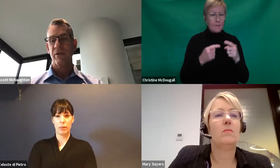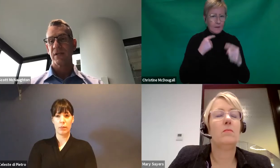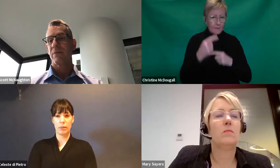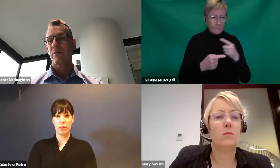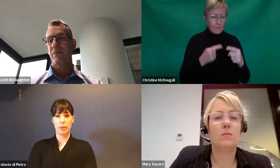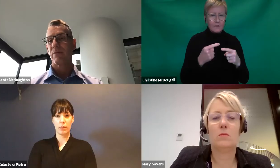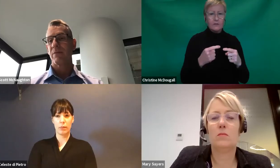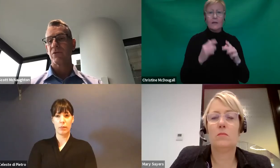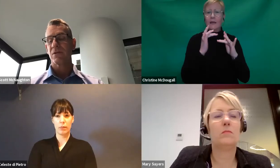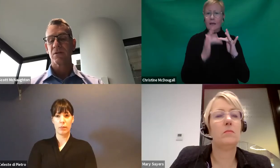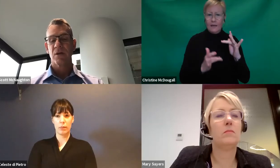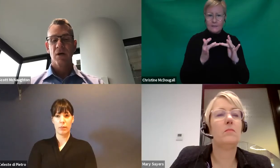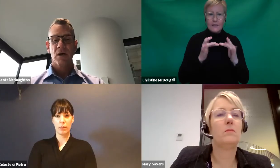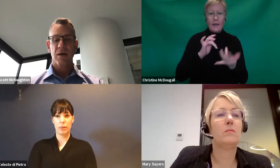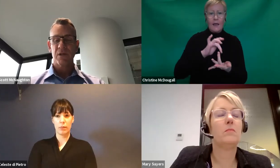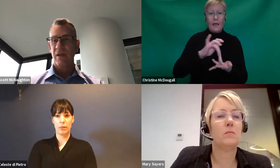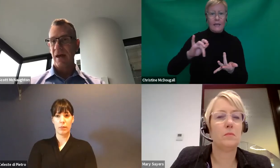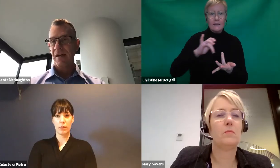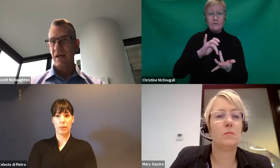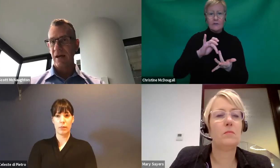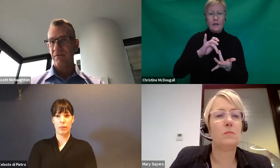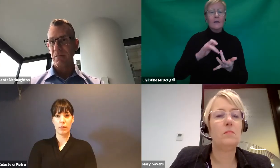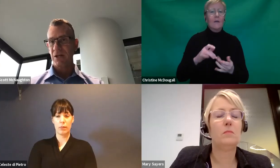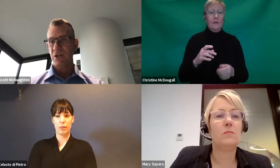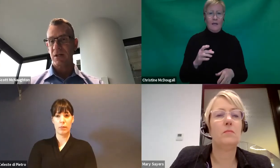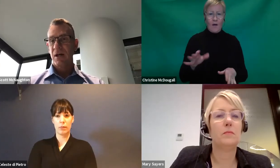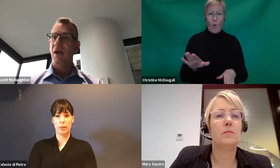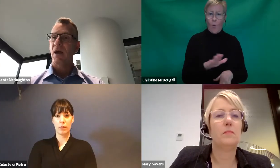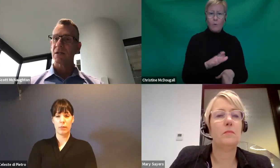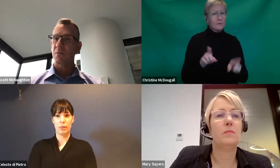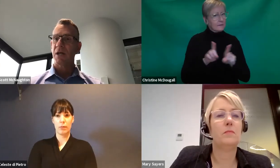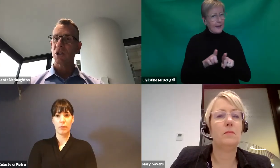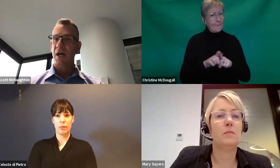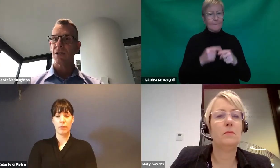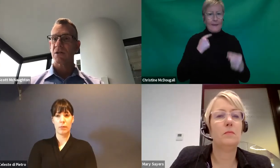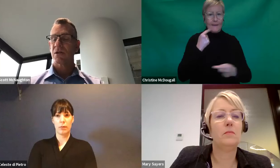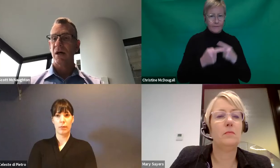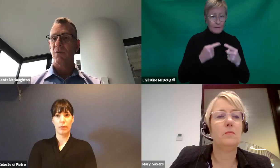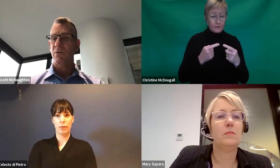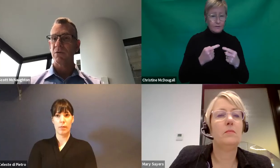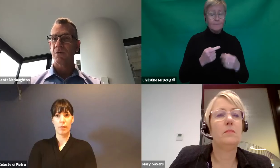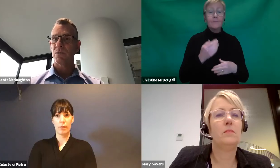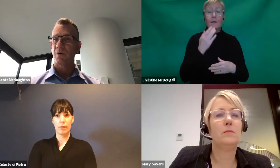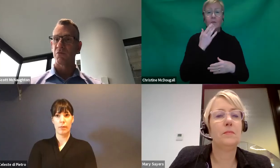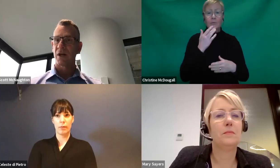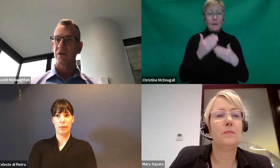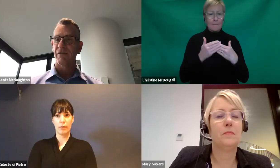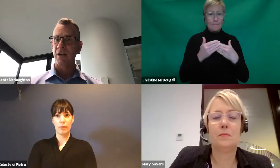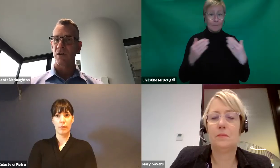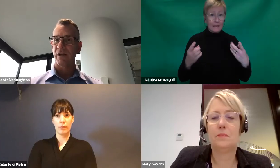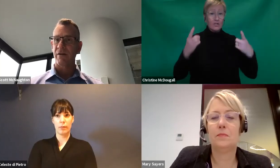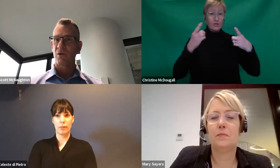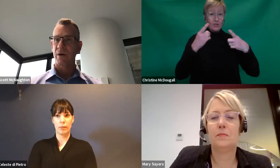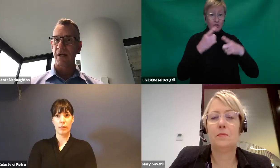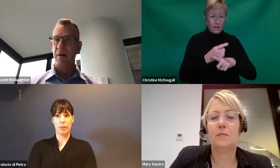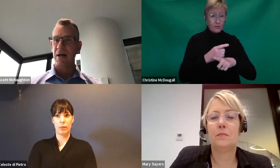all the same resources, so that they can get that information. If there's a big change, what we will do is we'll bring all of